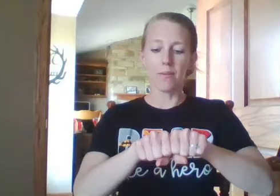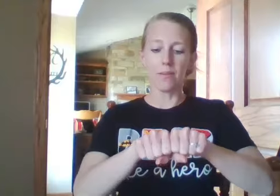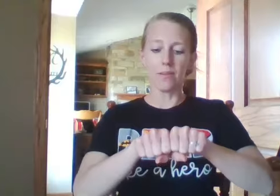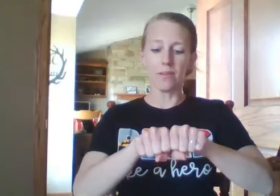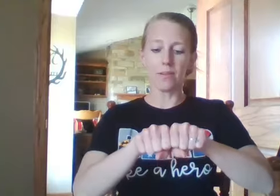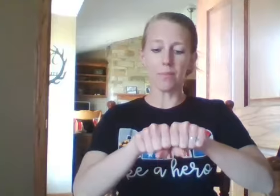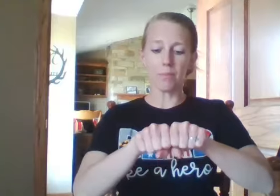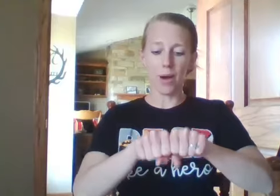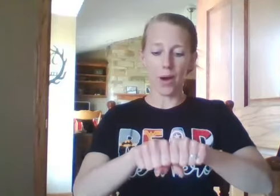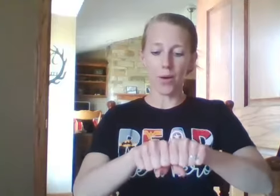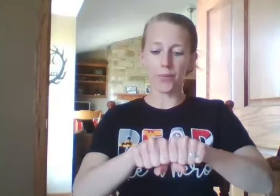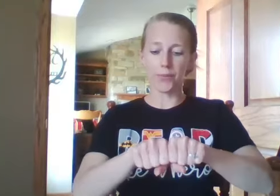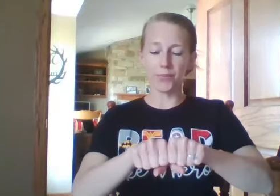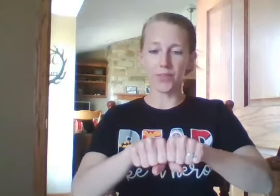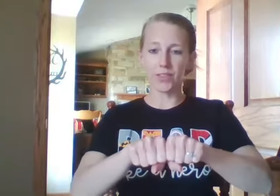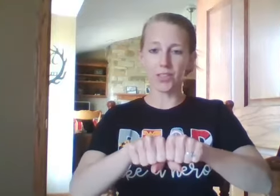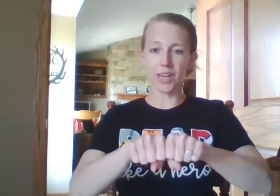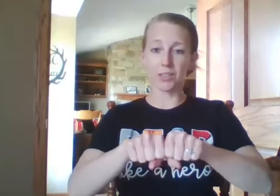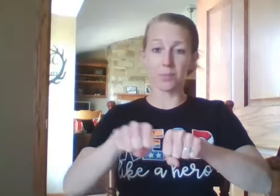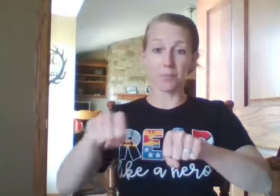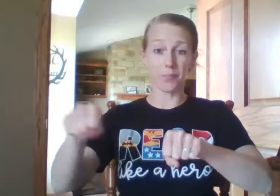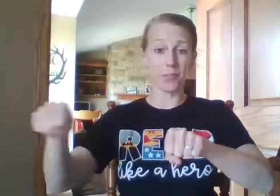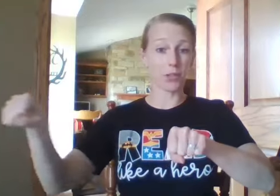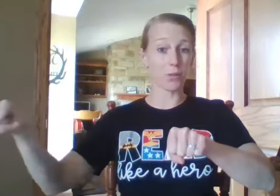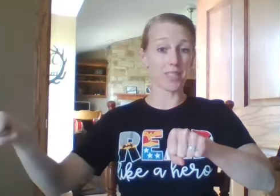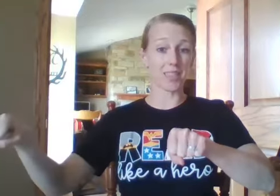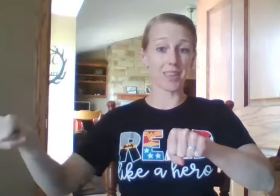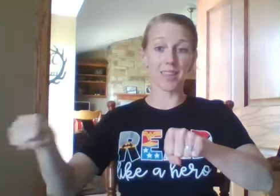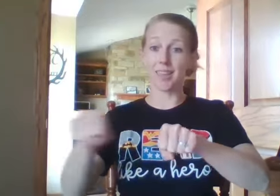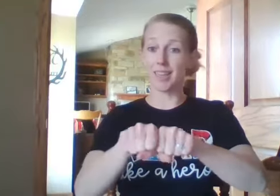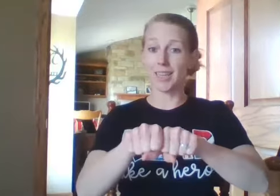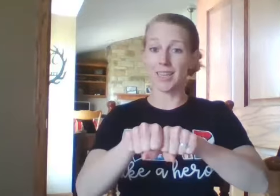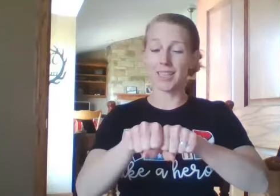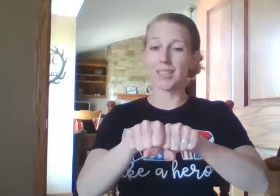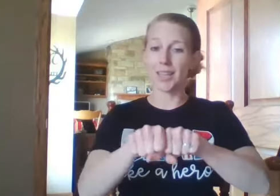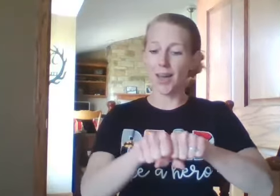Bow. Change to soul. Slow.